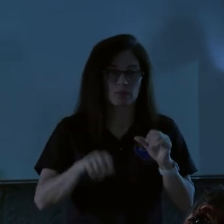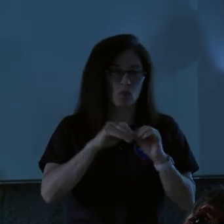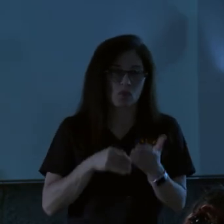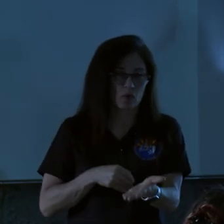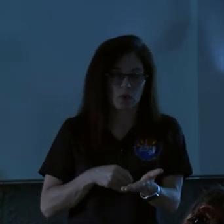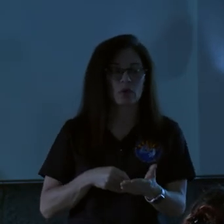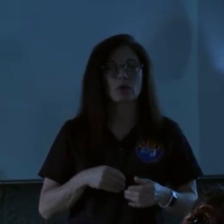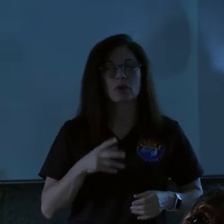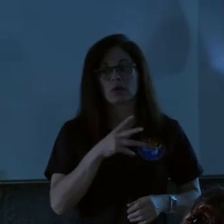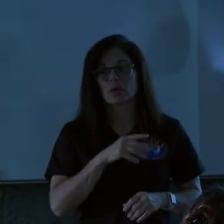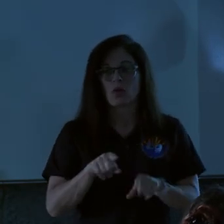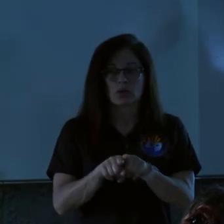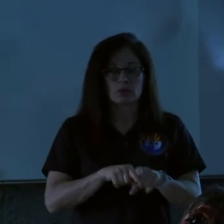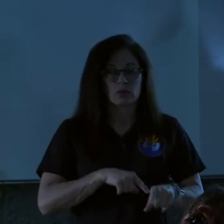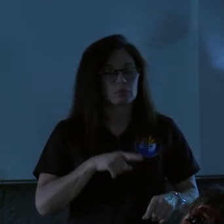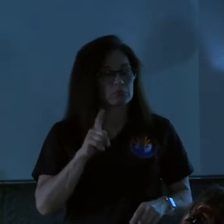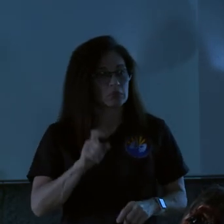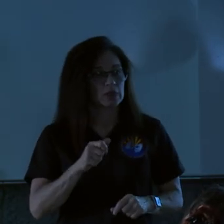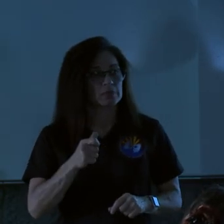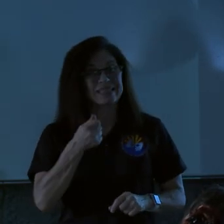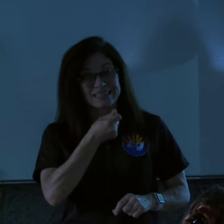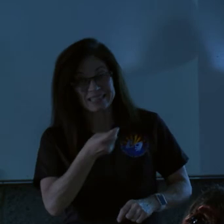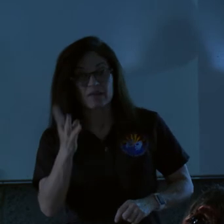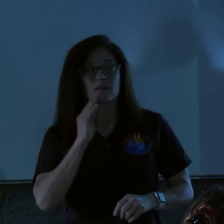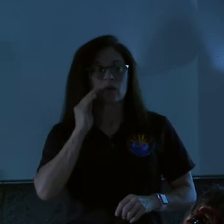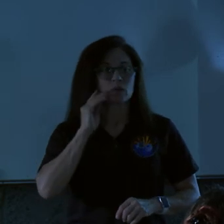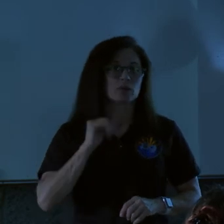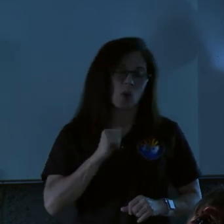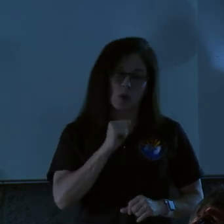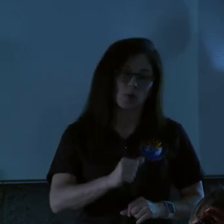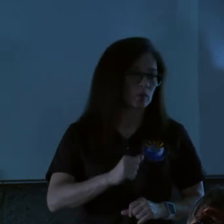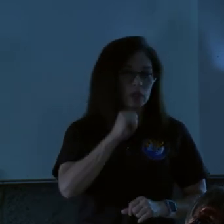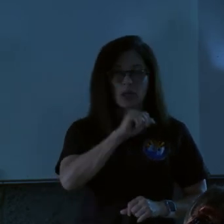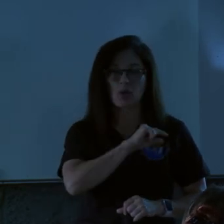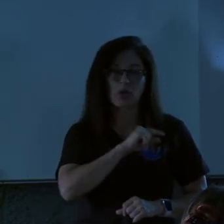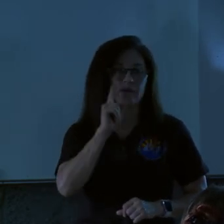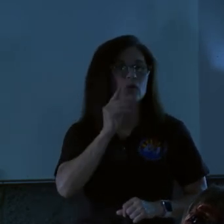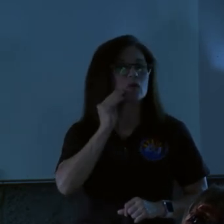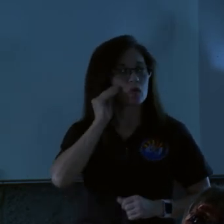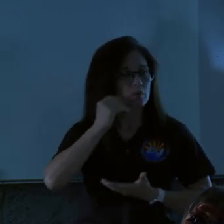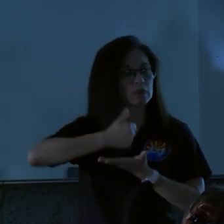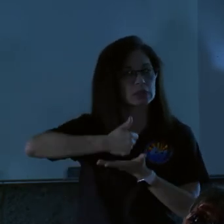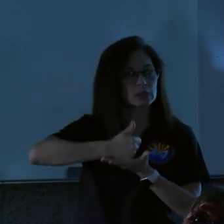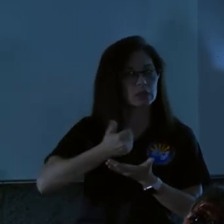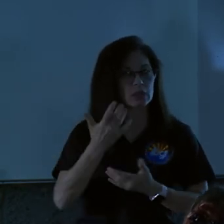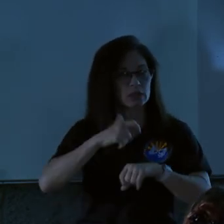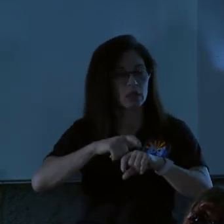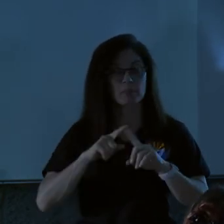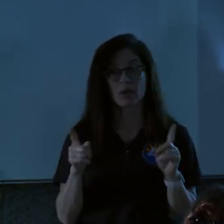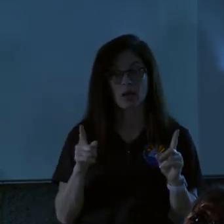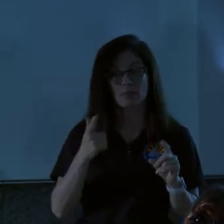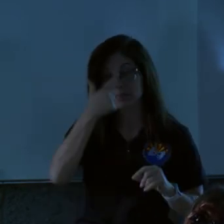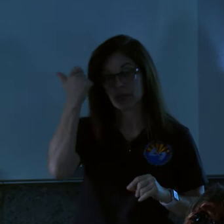And you have to make sure, it has to be several of homes. And so we didn't qualify for like home assistance. But because